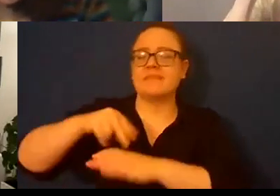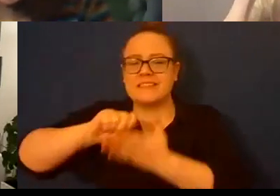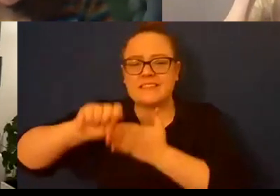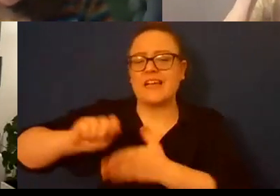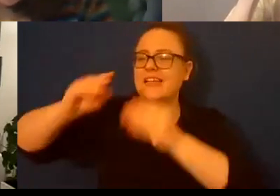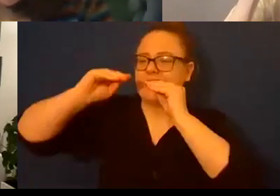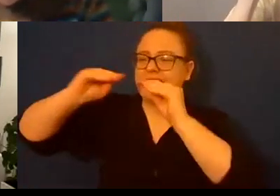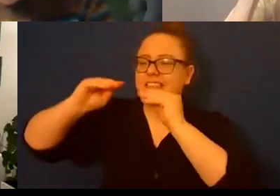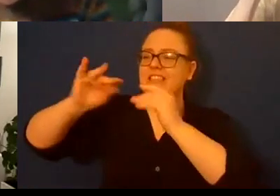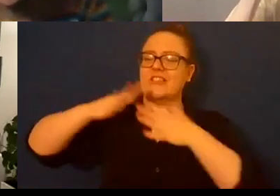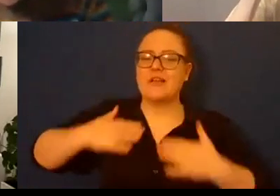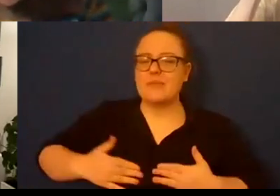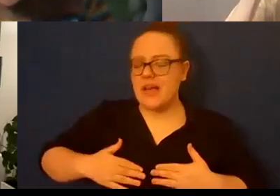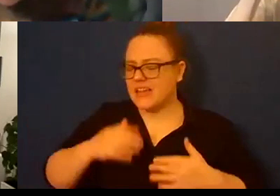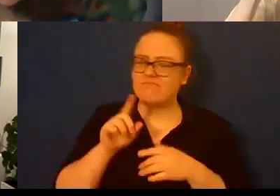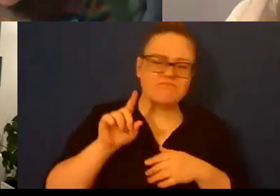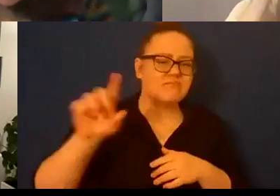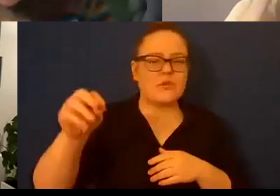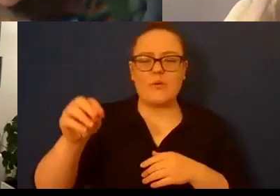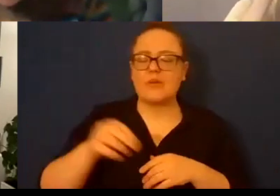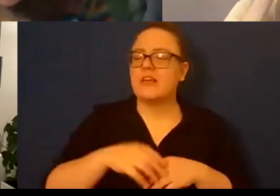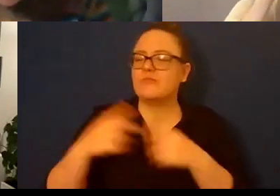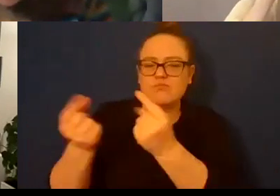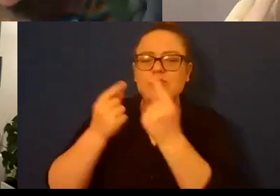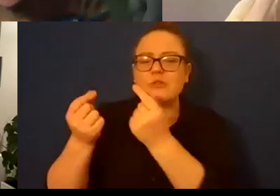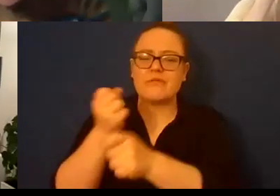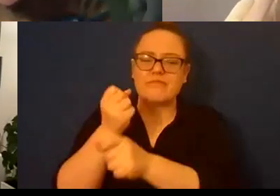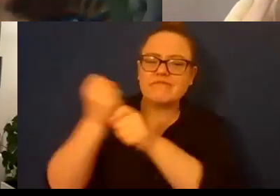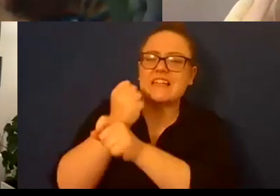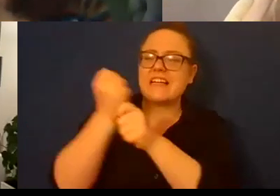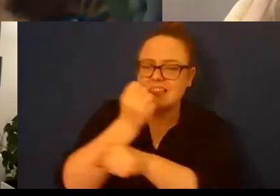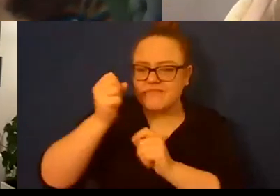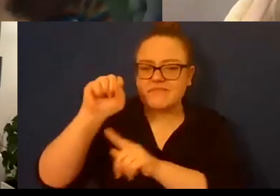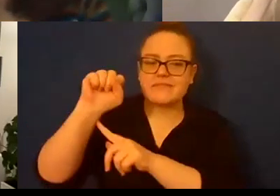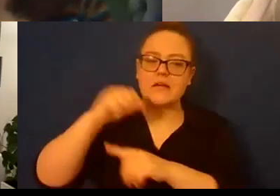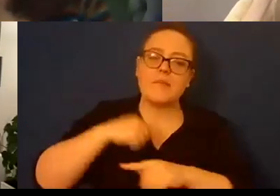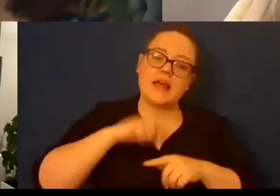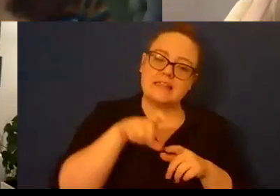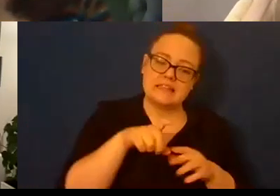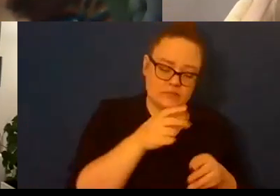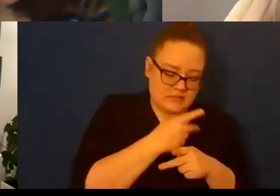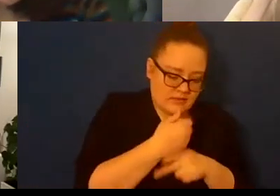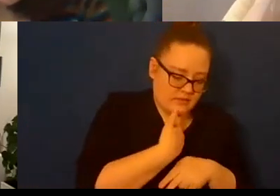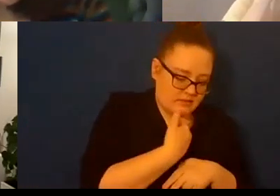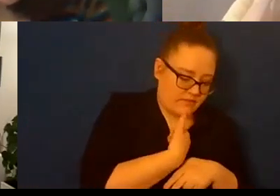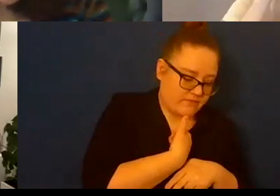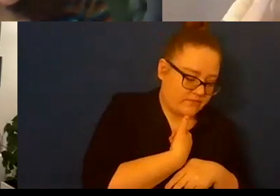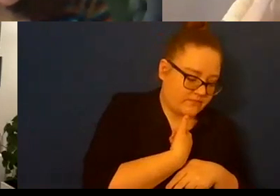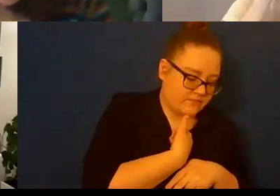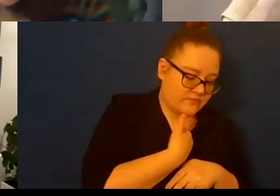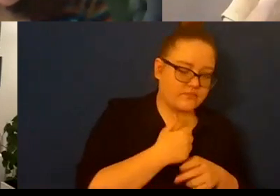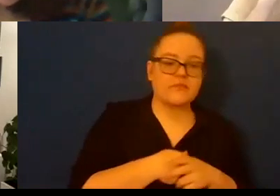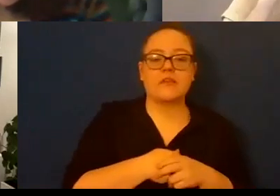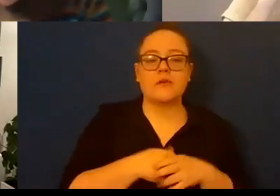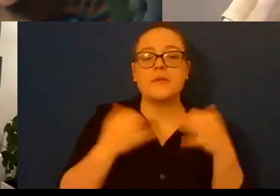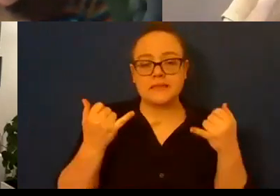and they were putting their bodies in the street and they were fighting because I needed to be on the ground for a minute I needed to take care of myself um and right